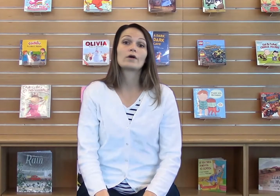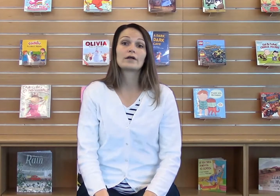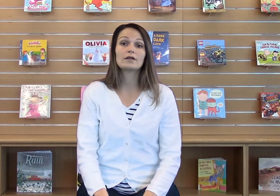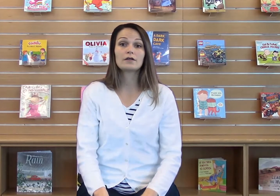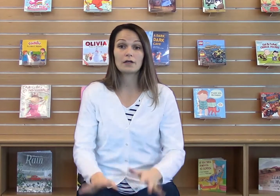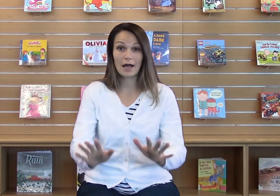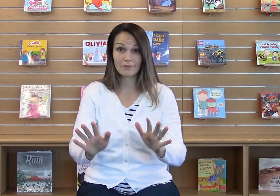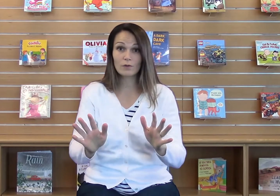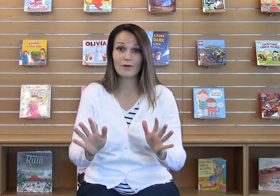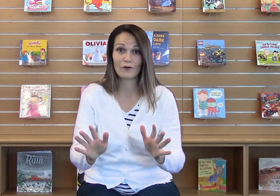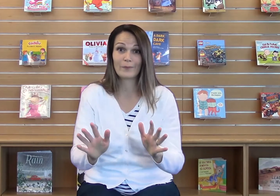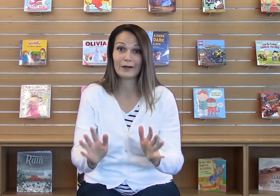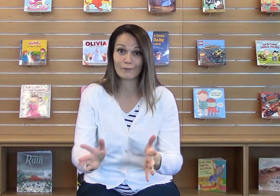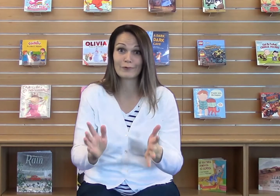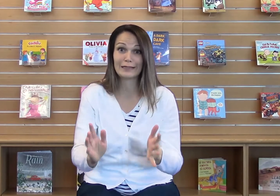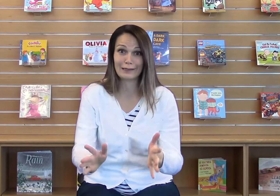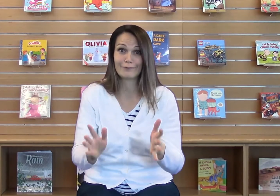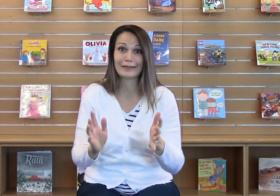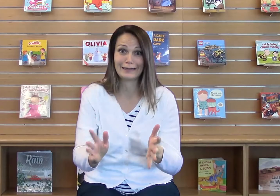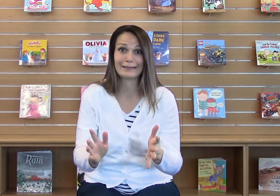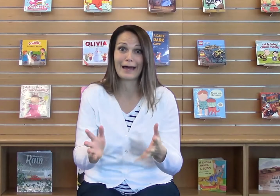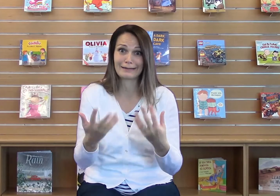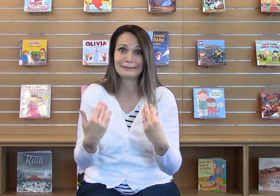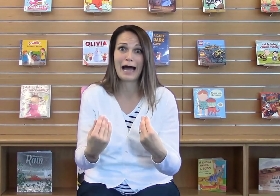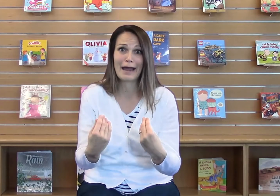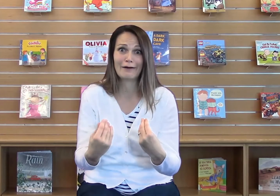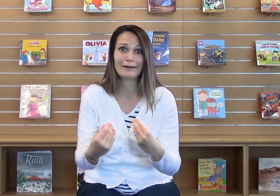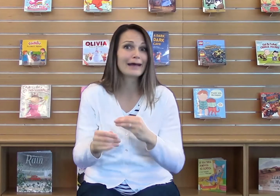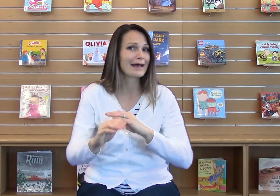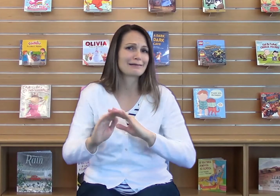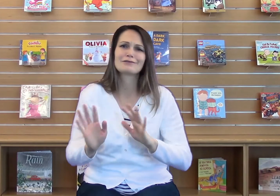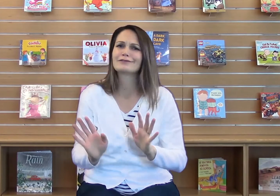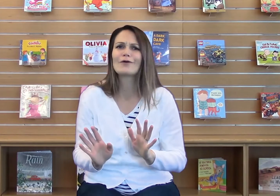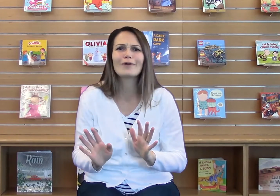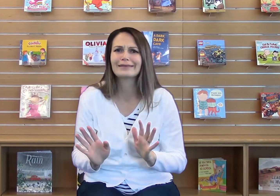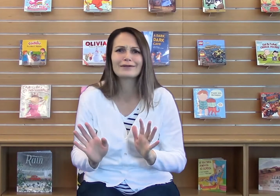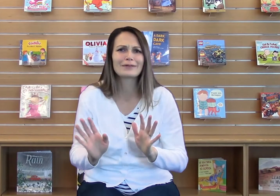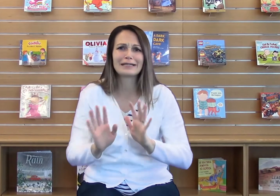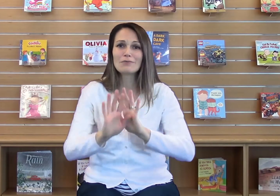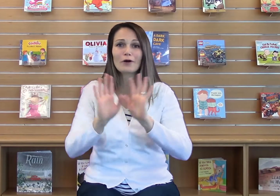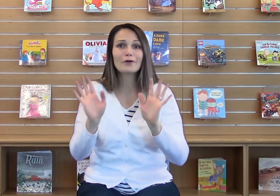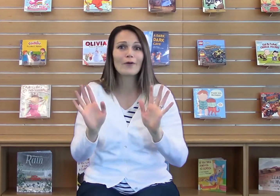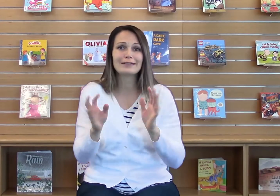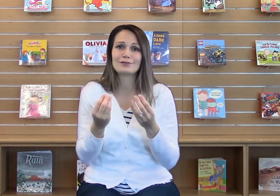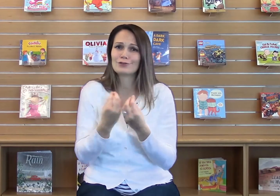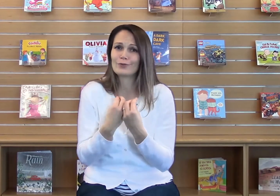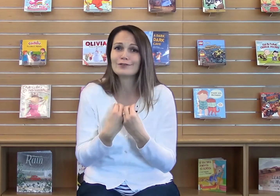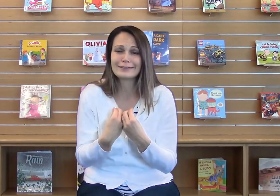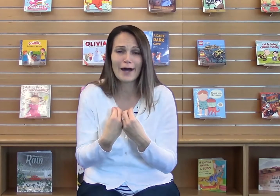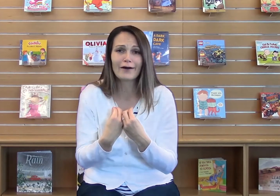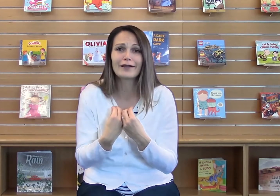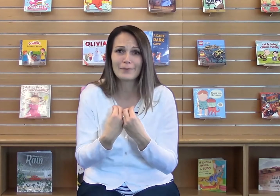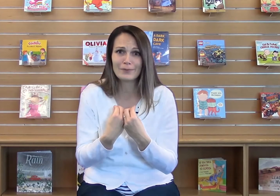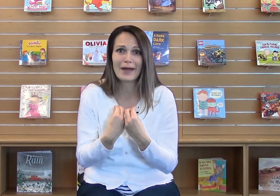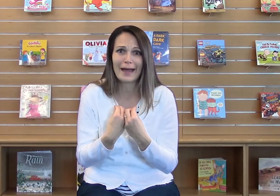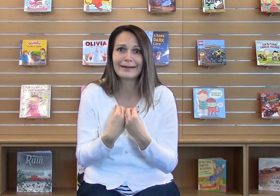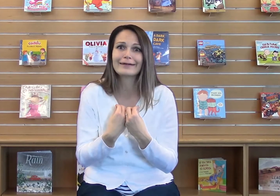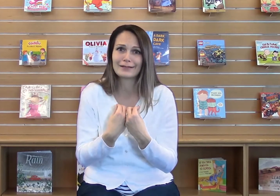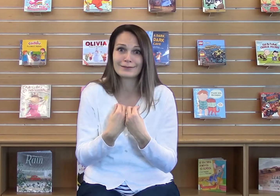we're going to learn, have you ever been really, really like tired? And you don't want there to be any more noise? You just want to snuggle up in bed and get a